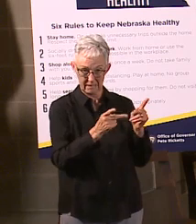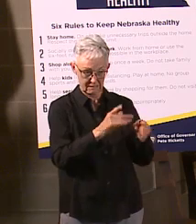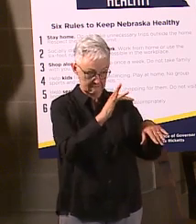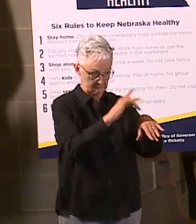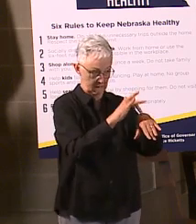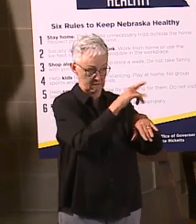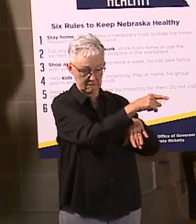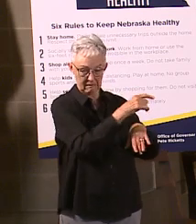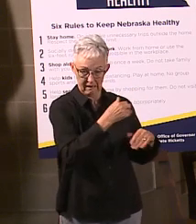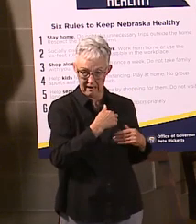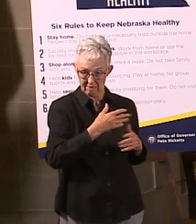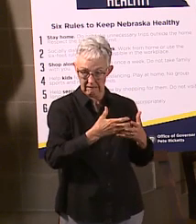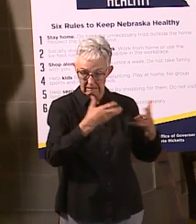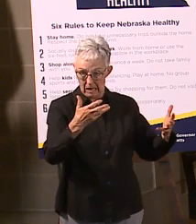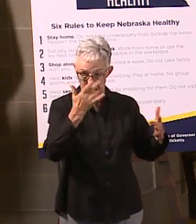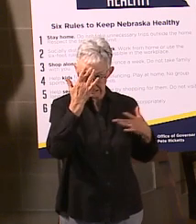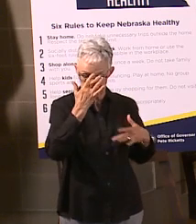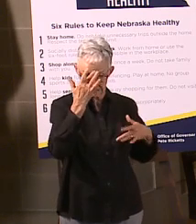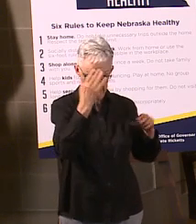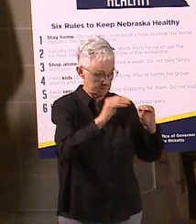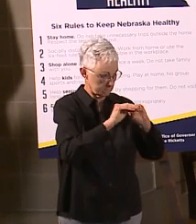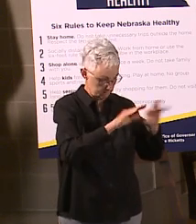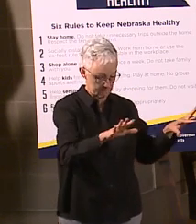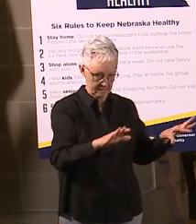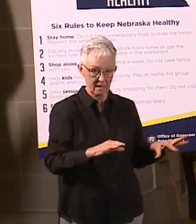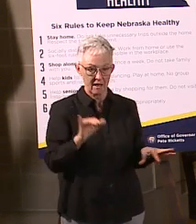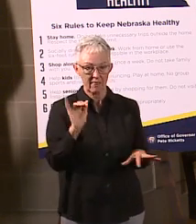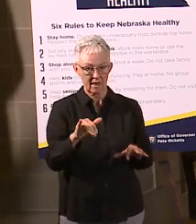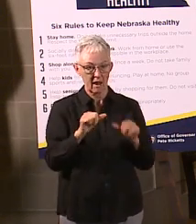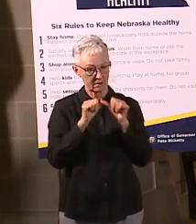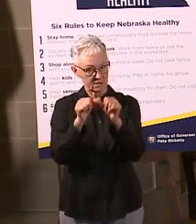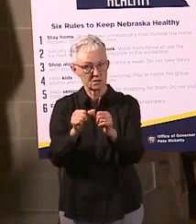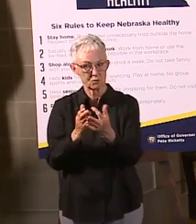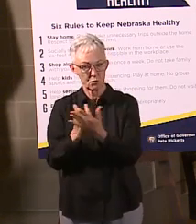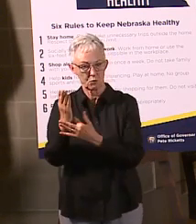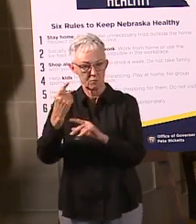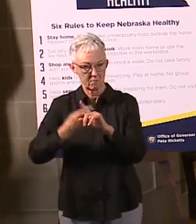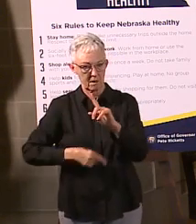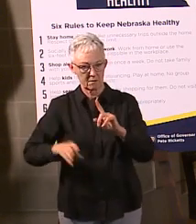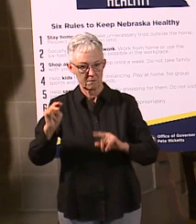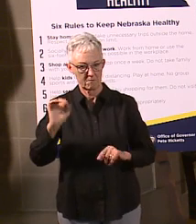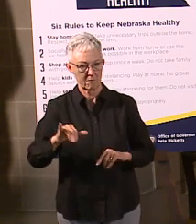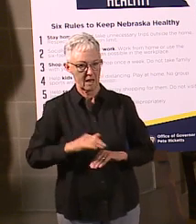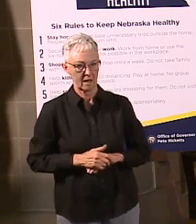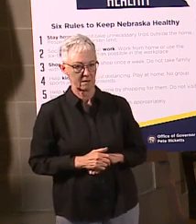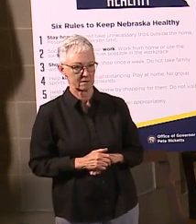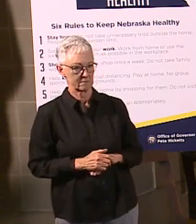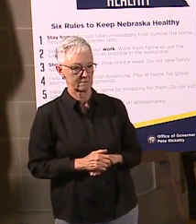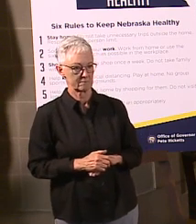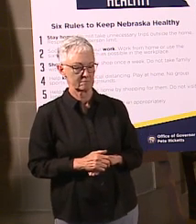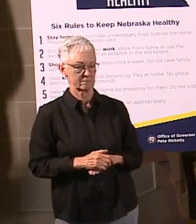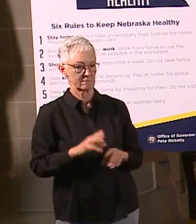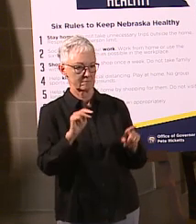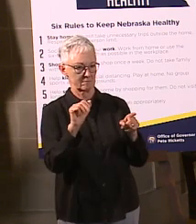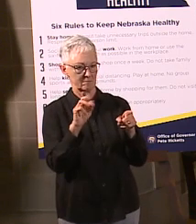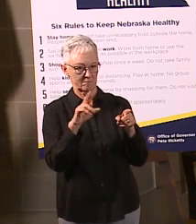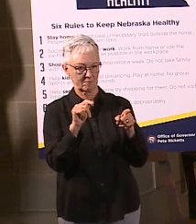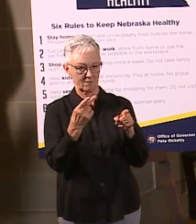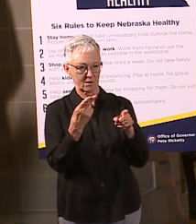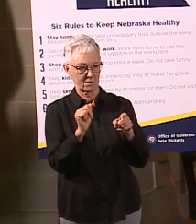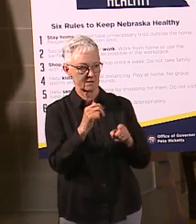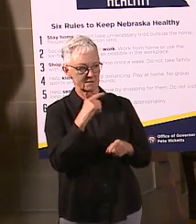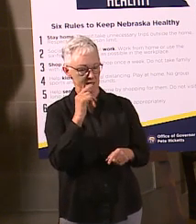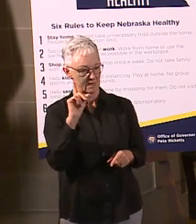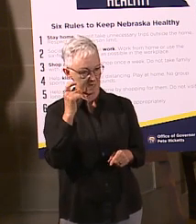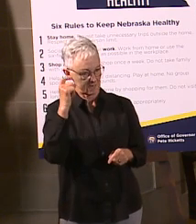quarantined through the month of May. That's still in place. Martha Stoddard, Omaha World-Herald. Governor Ricketts has said the state can